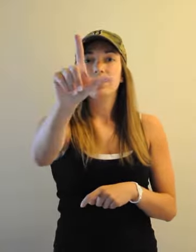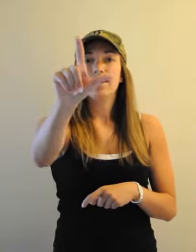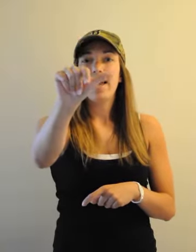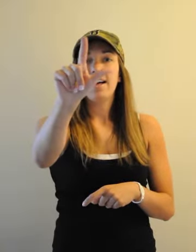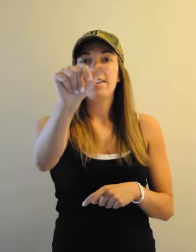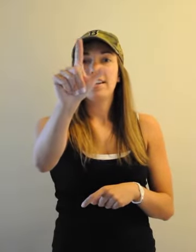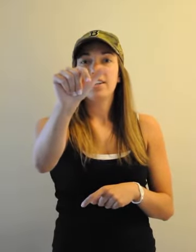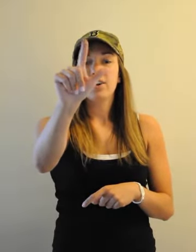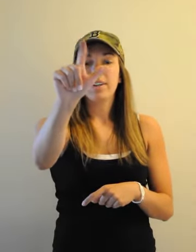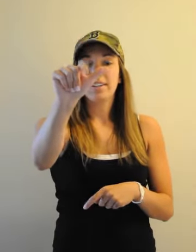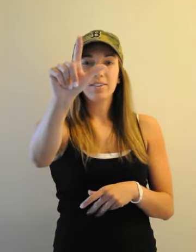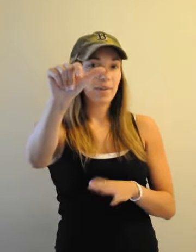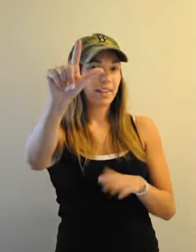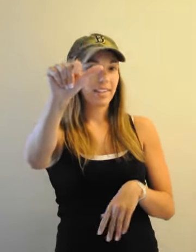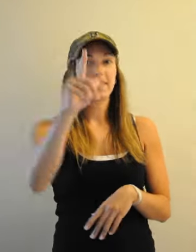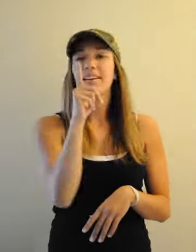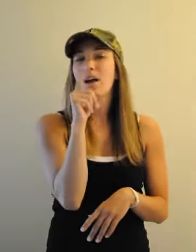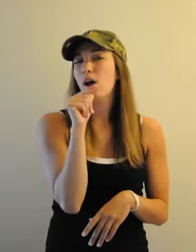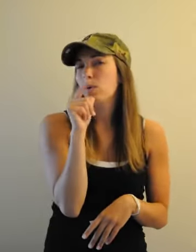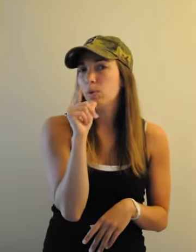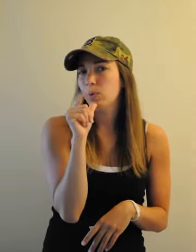An L, and going, wiggling, who.